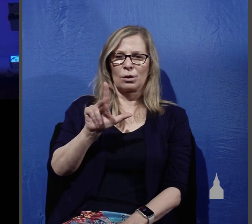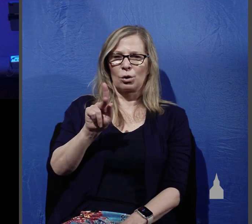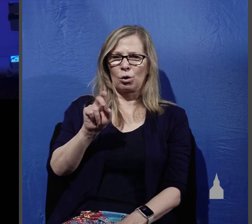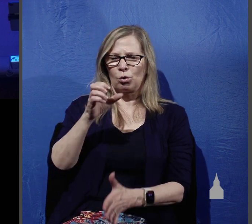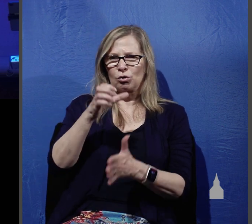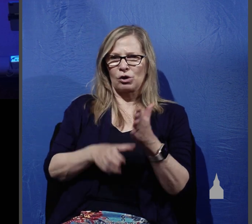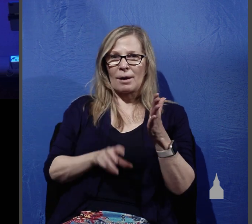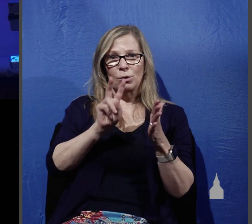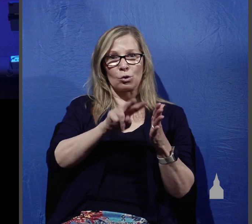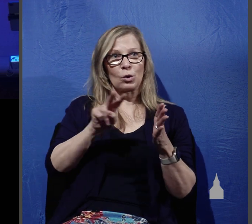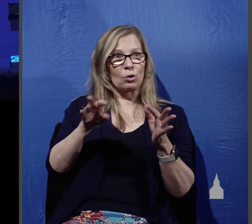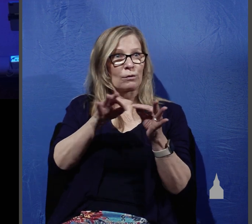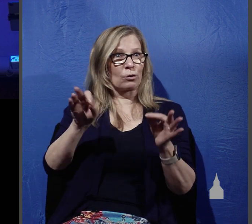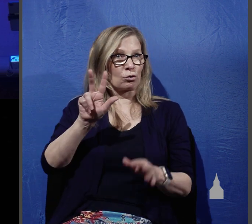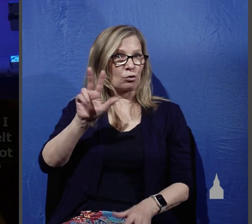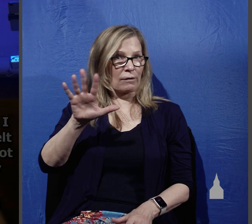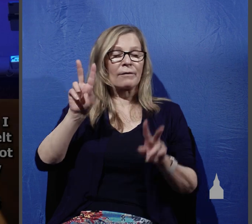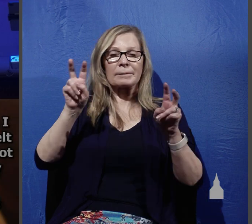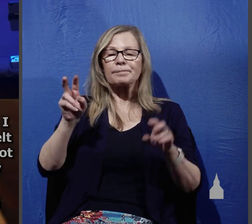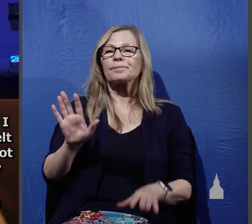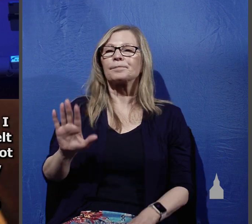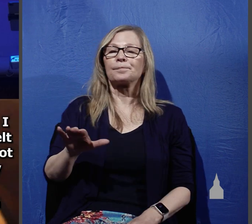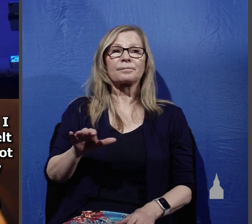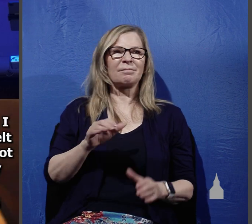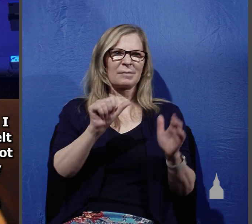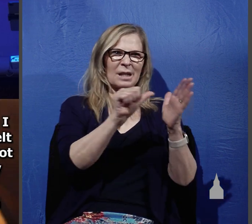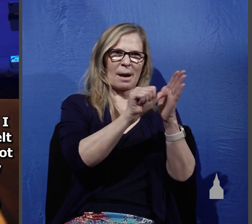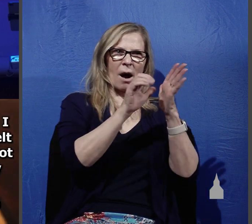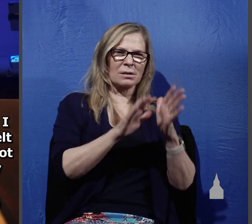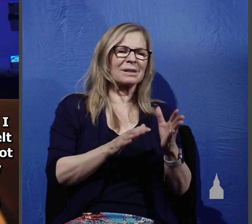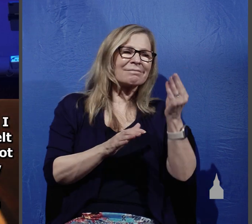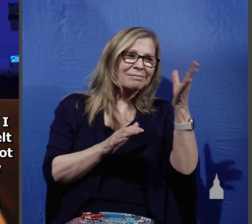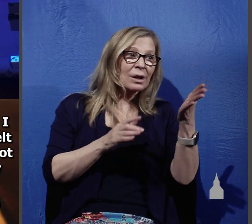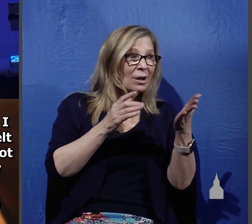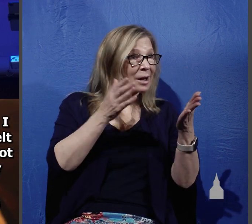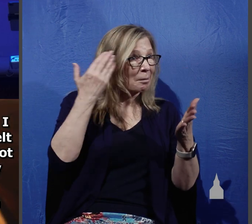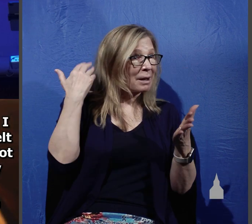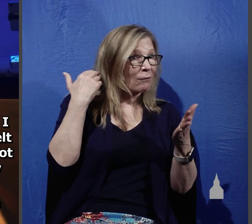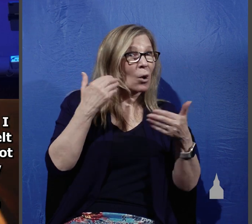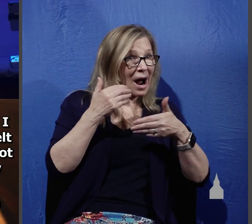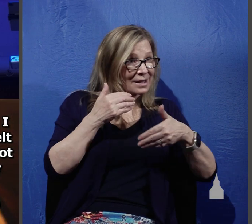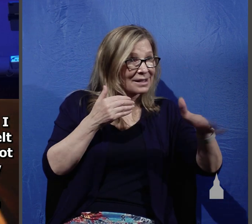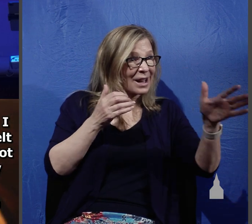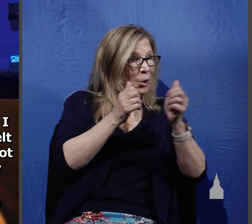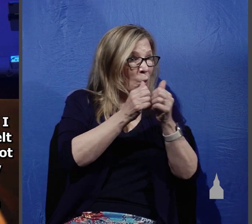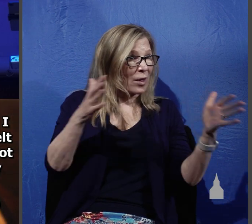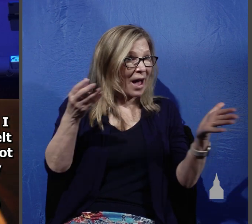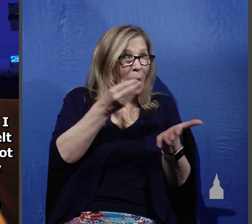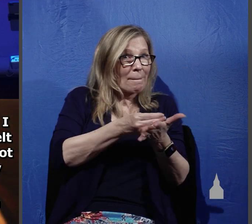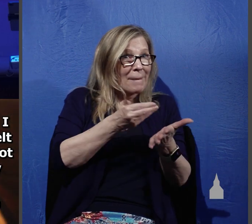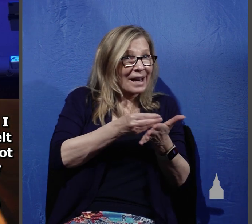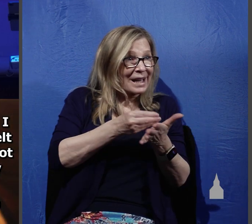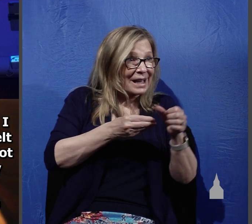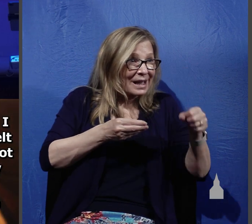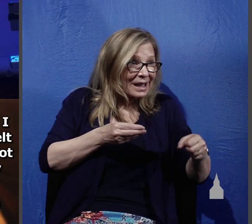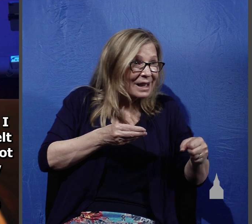in verse 35 and he said to them when I sent you out without money without money belt and bag and sandals